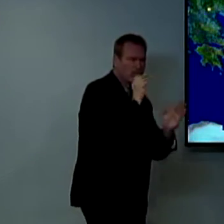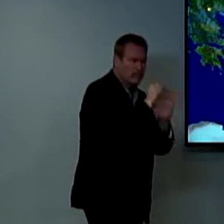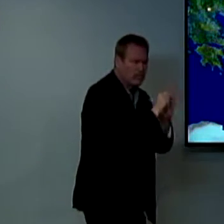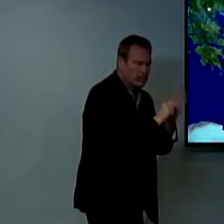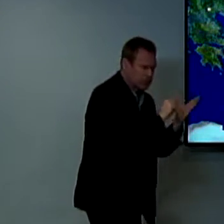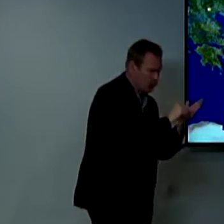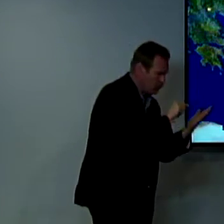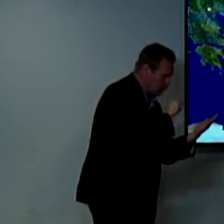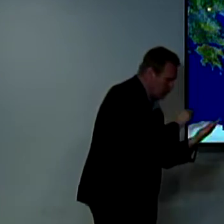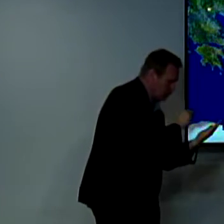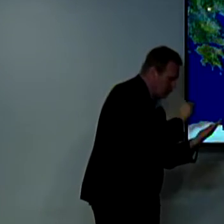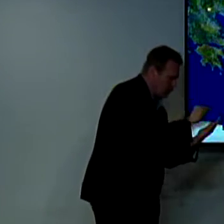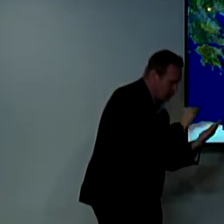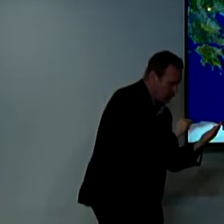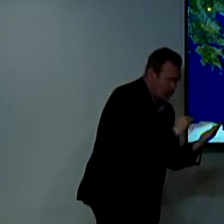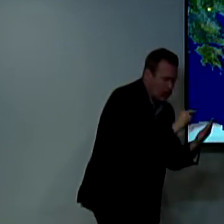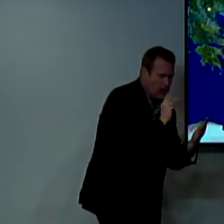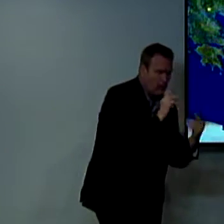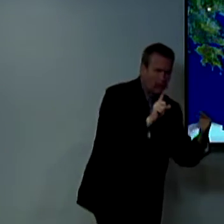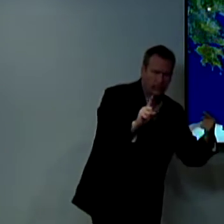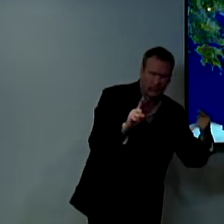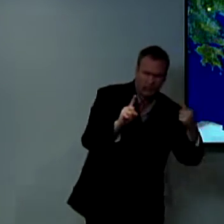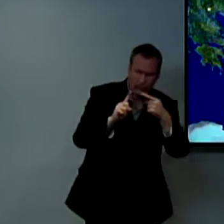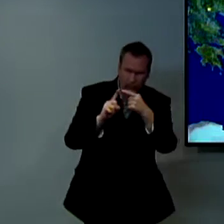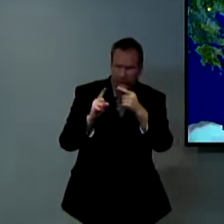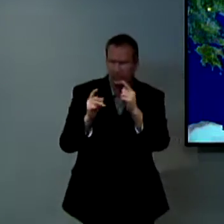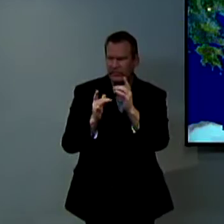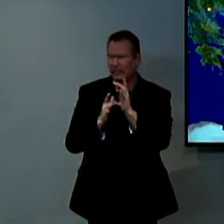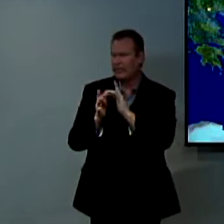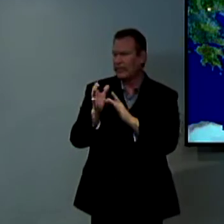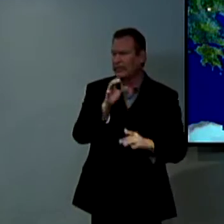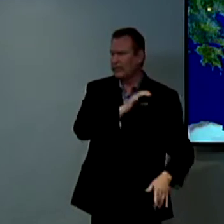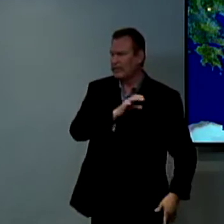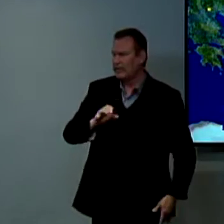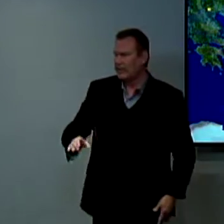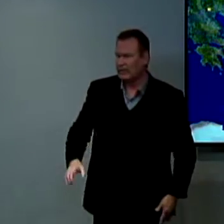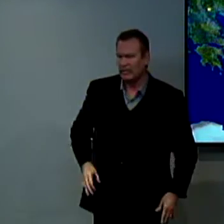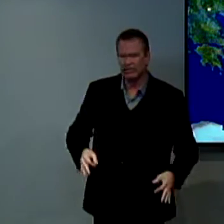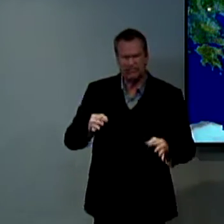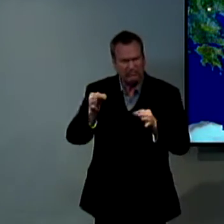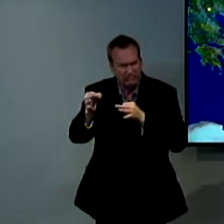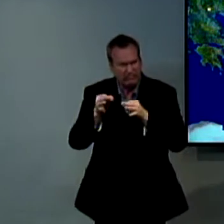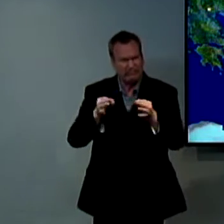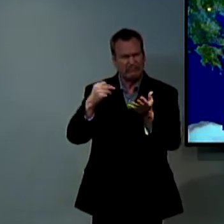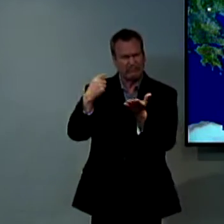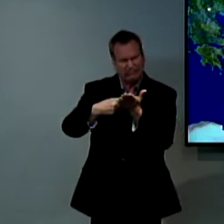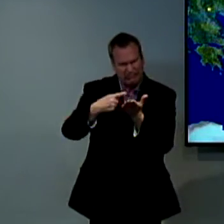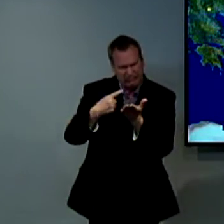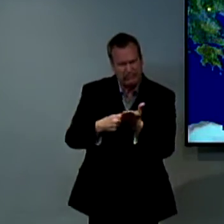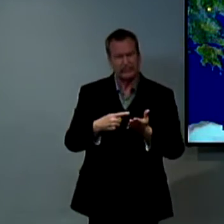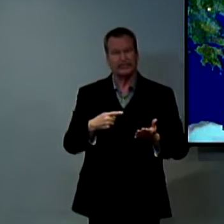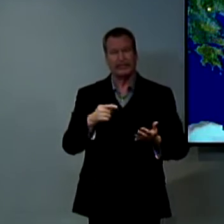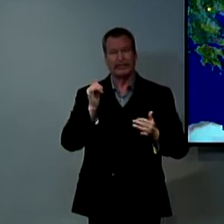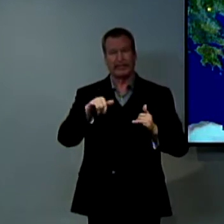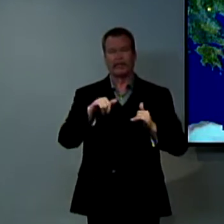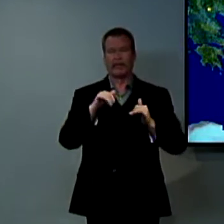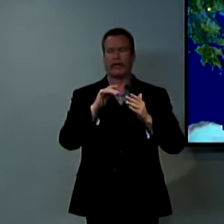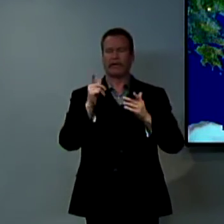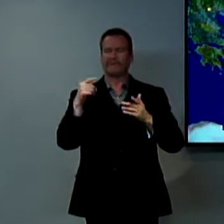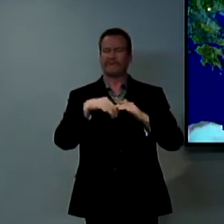this and they would look at this and the people would look and they would compare it to how things had been in the Old Testament to